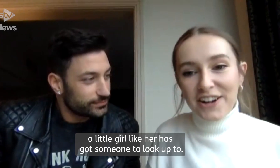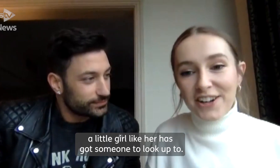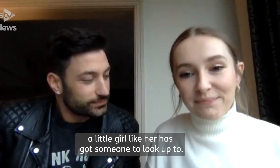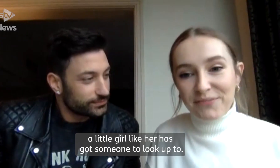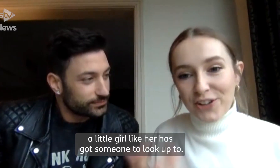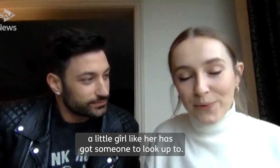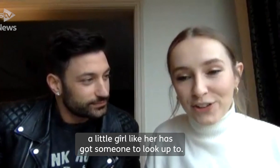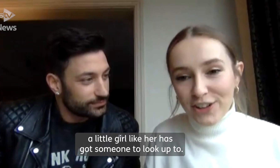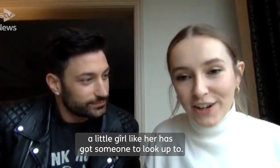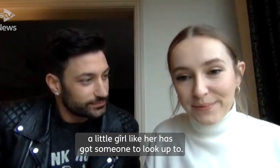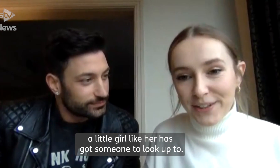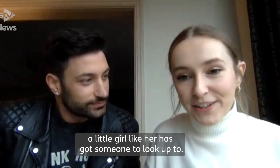her got someone to look up to